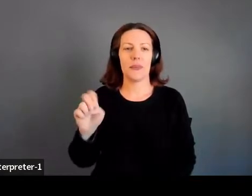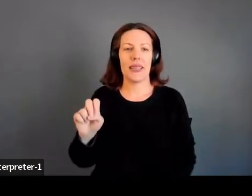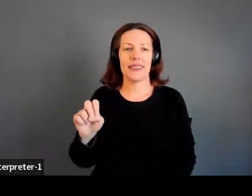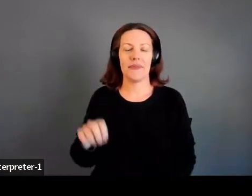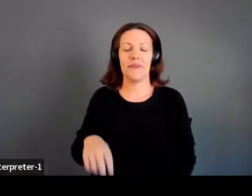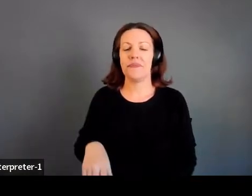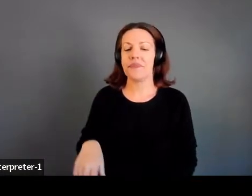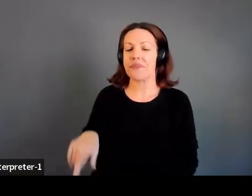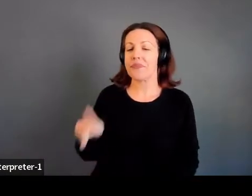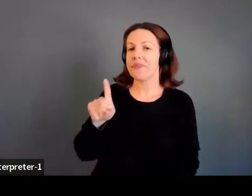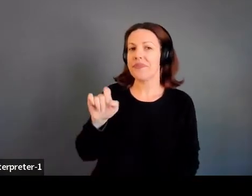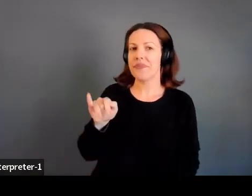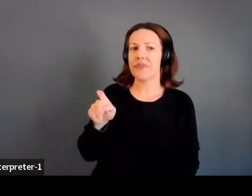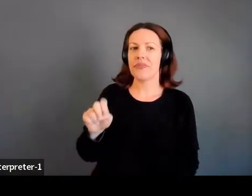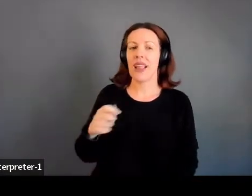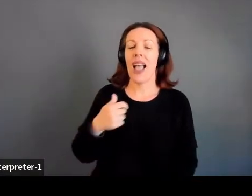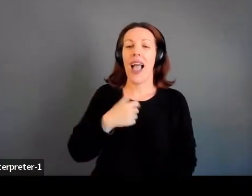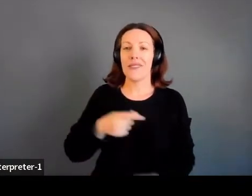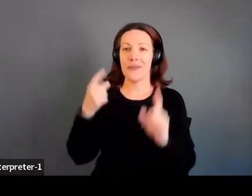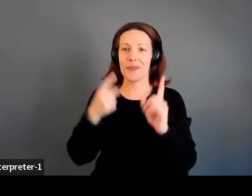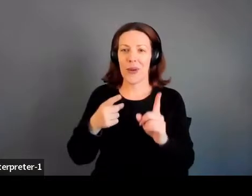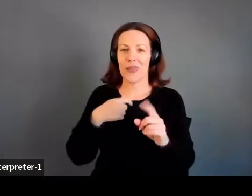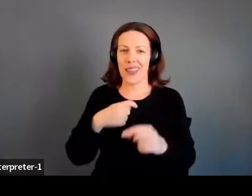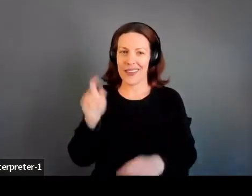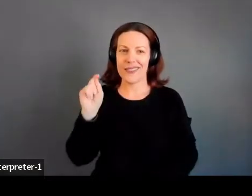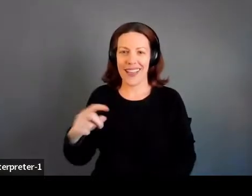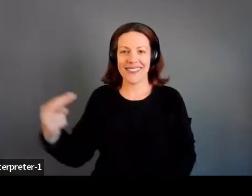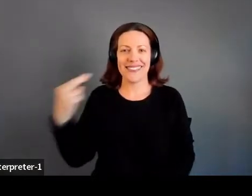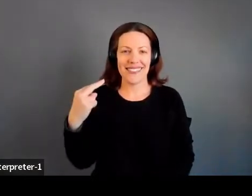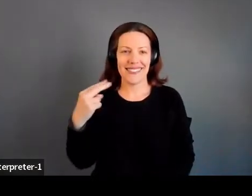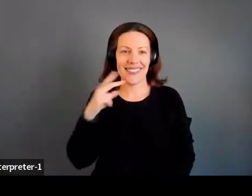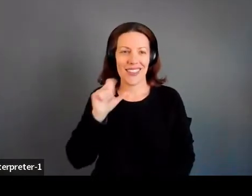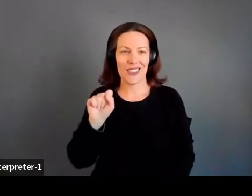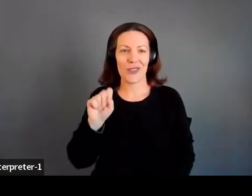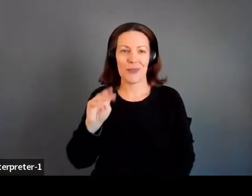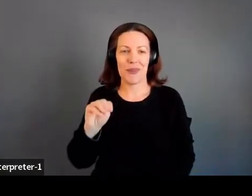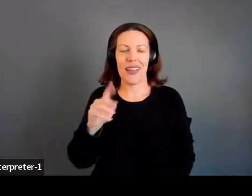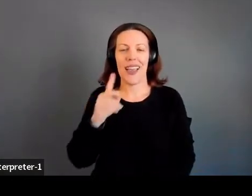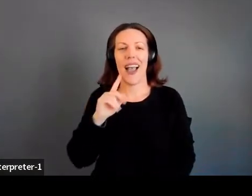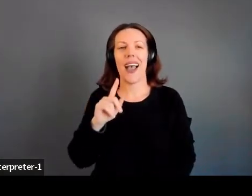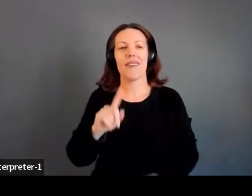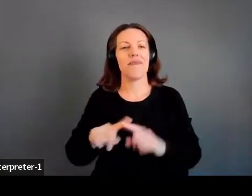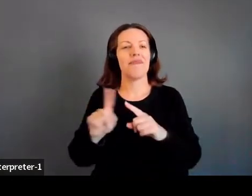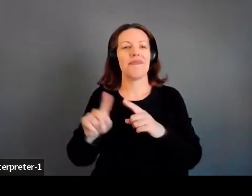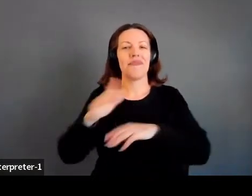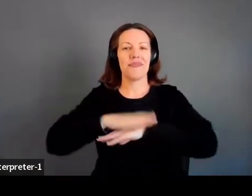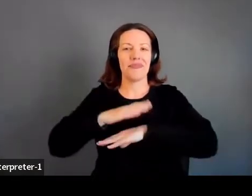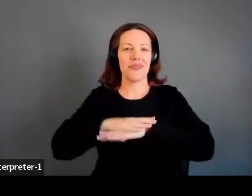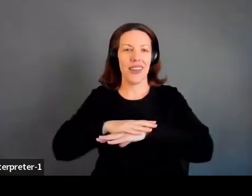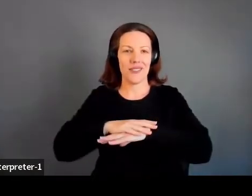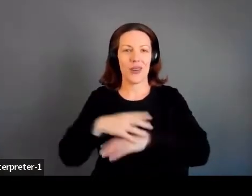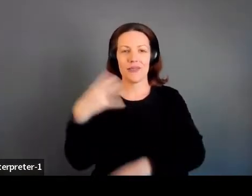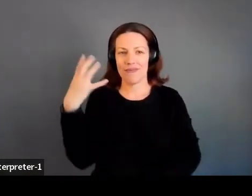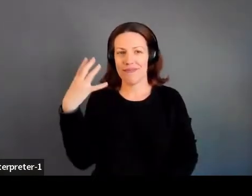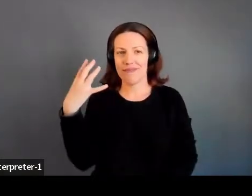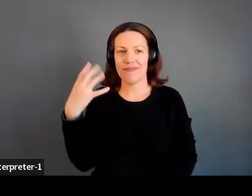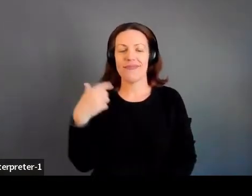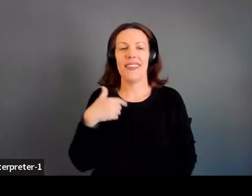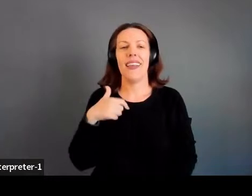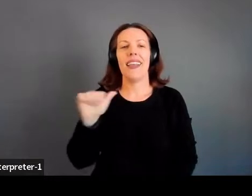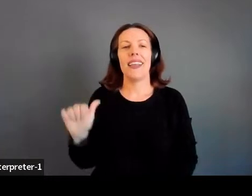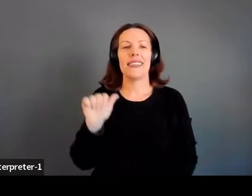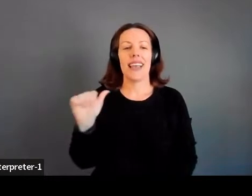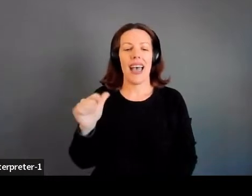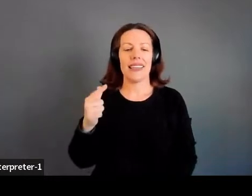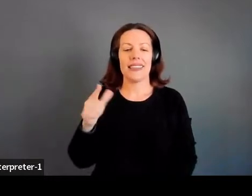made it my goal to be pretty inescapable. So I am all over social media. I, uh, it's just at Kelly